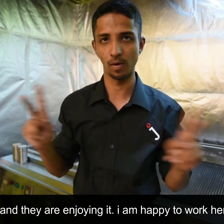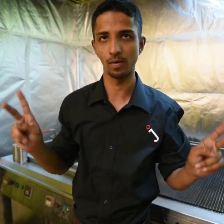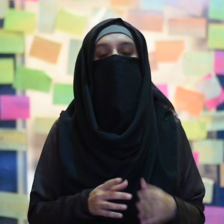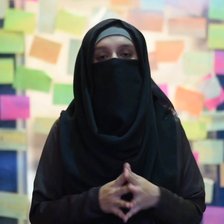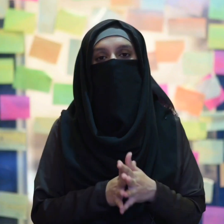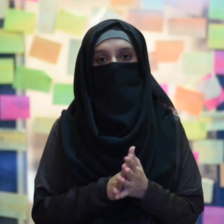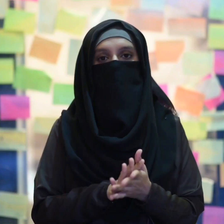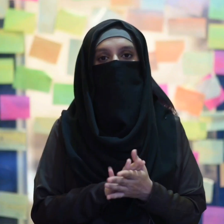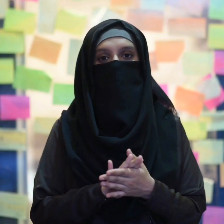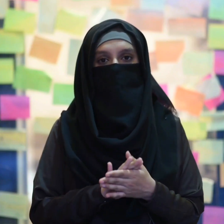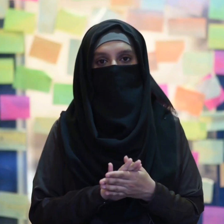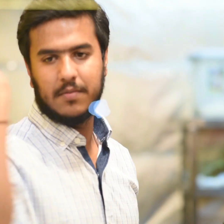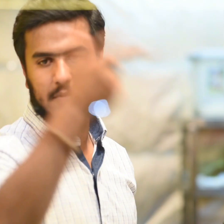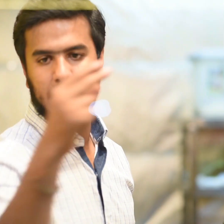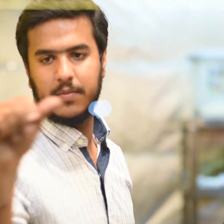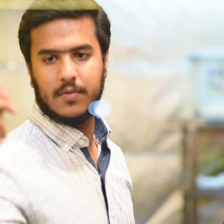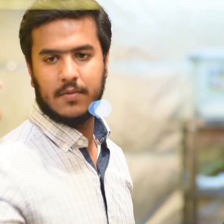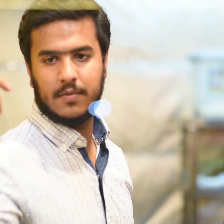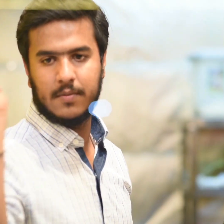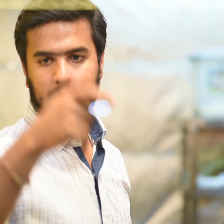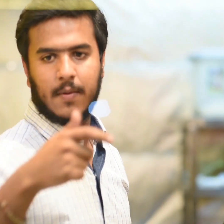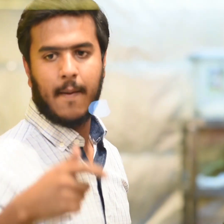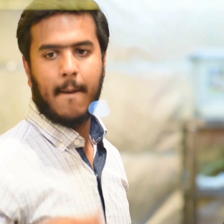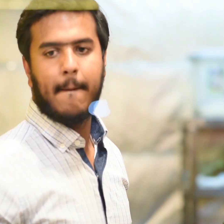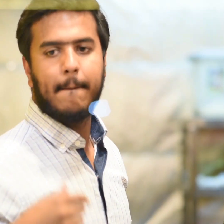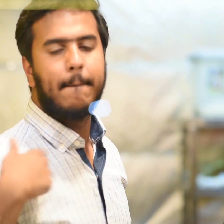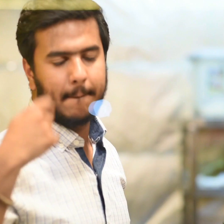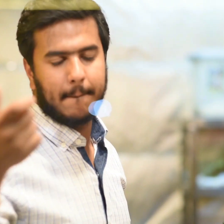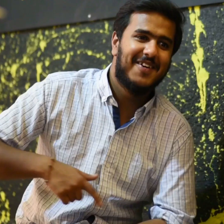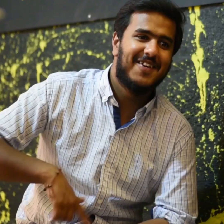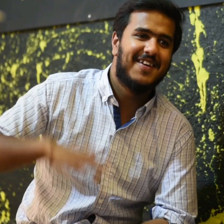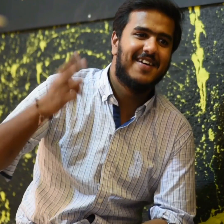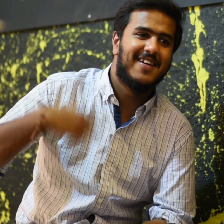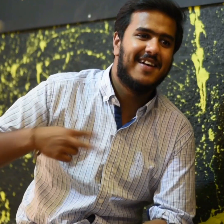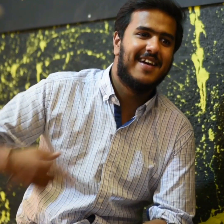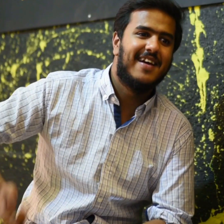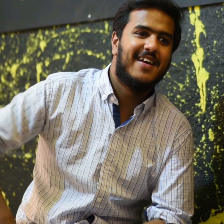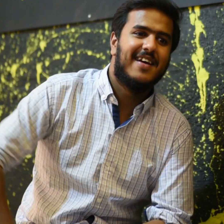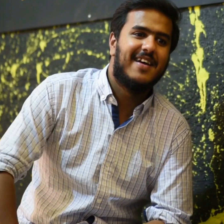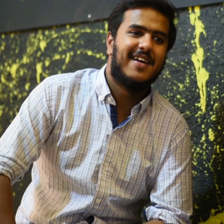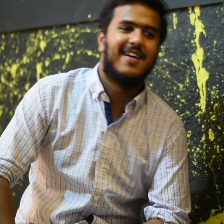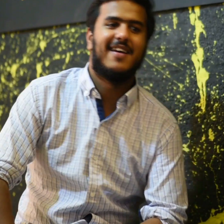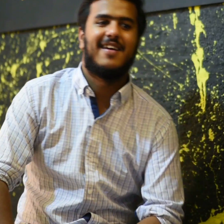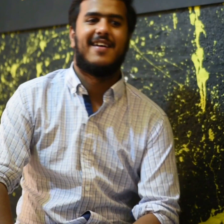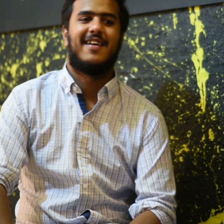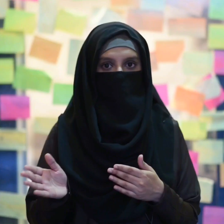We are the family of five. Why sign language? Because my father is deaf and my mother is hard of hearing.